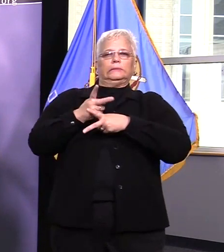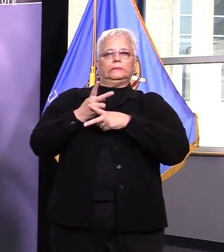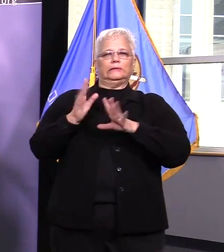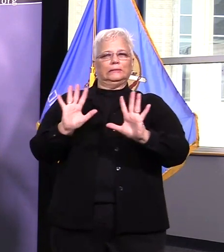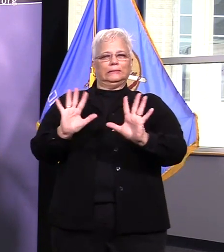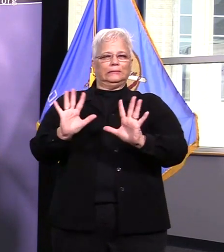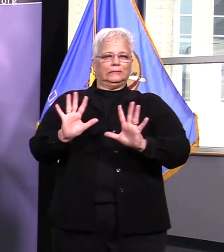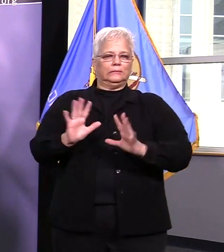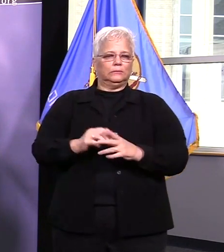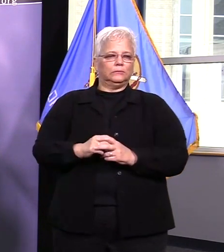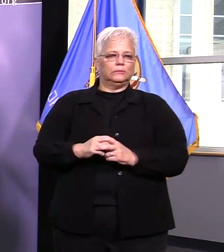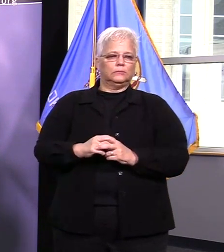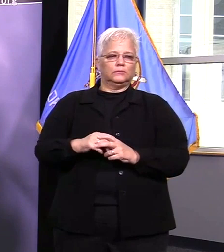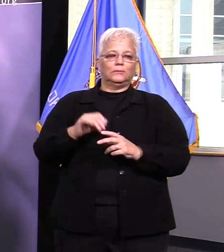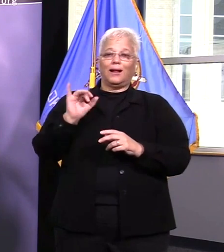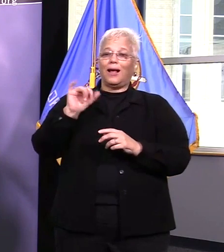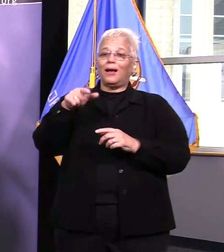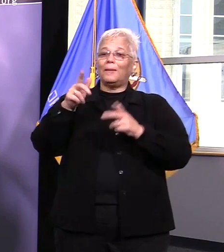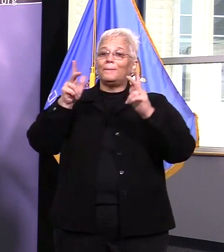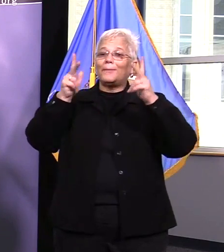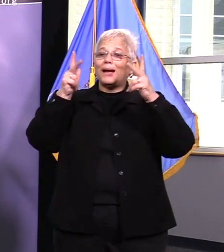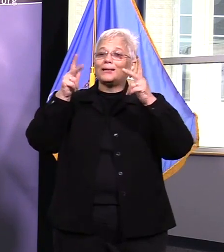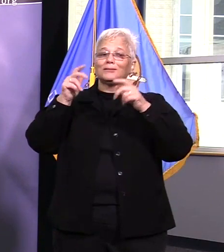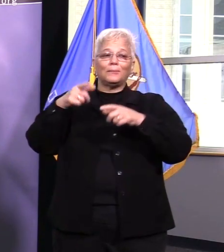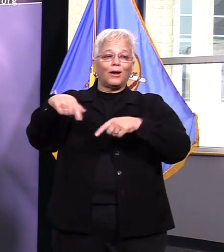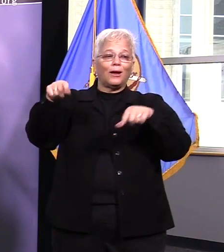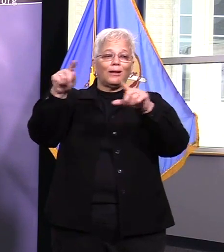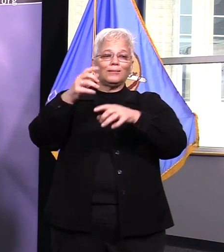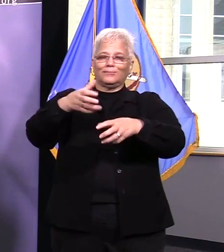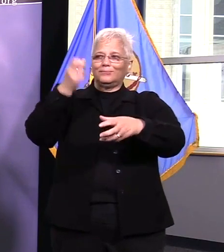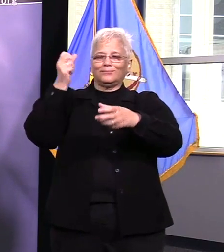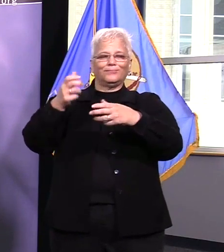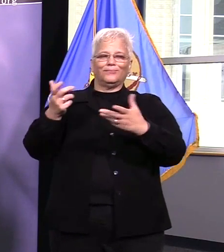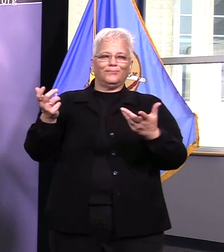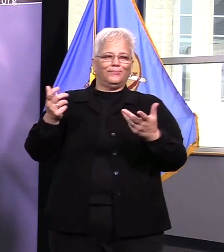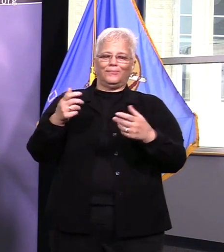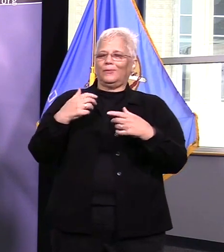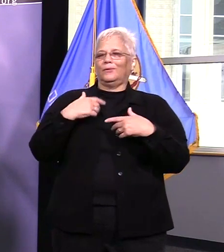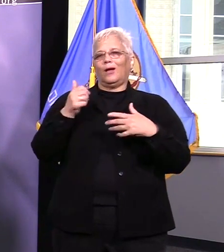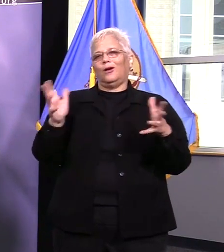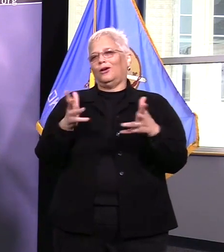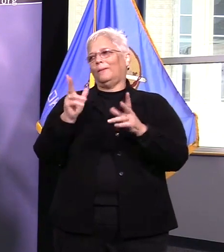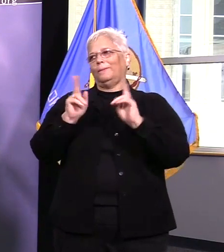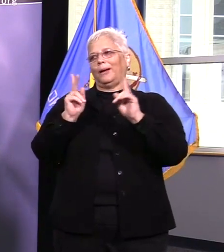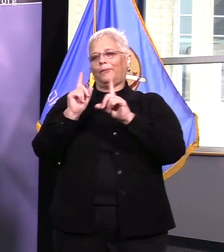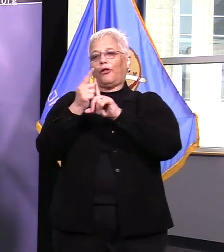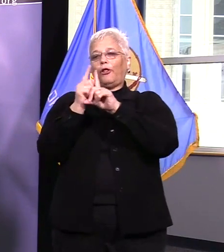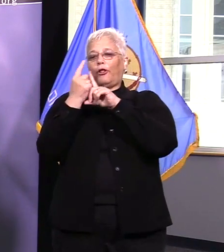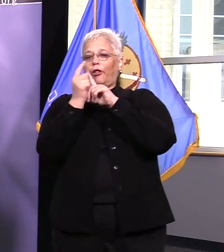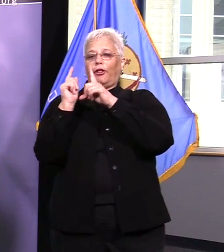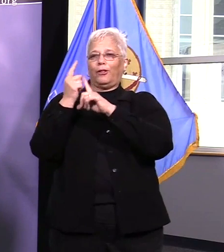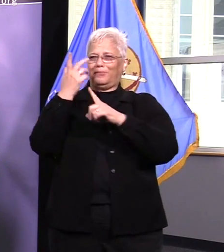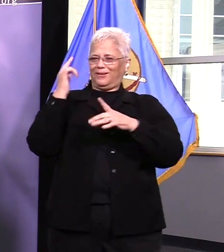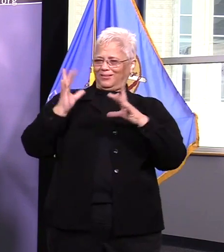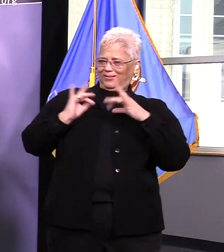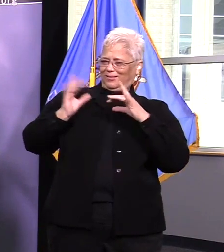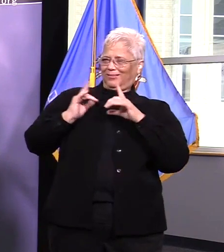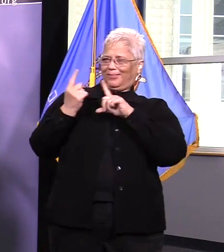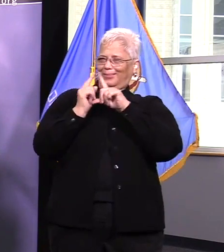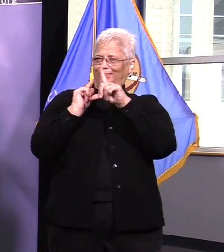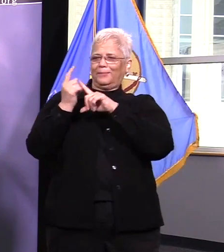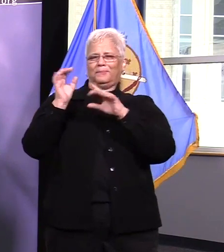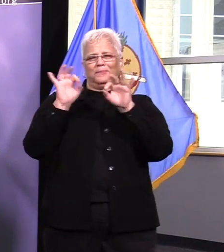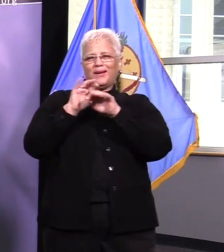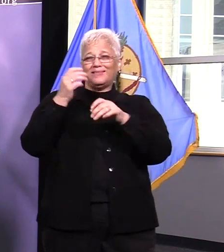like that uh to discourage people from gathering in those spaces i couldn't tell you off the top of my head uh how many